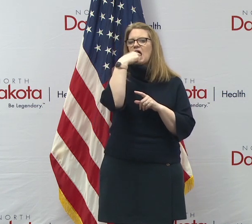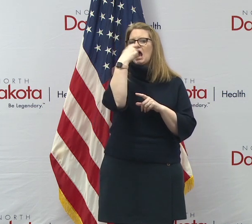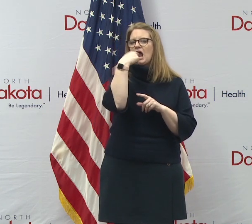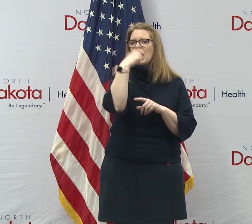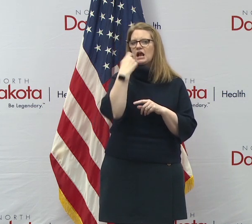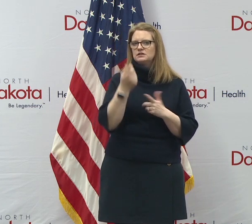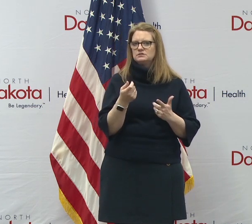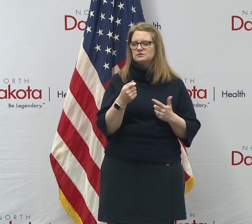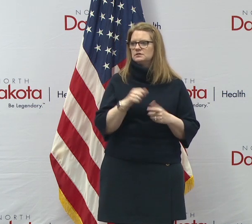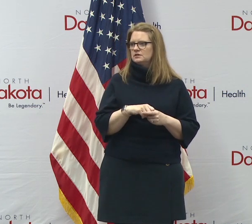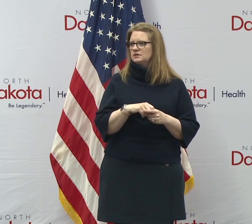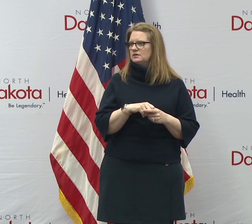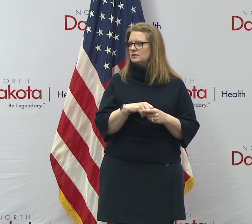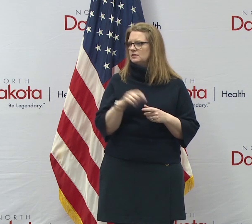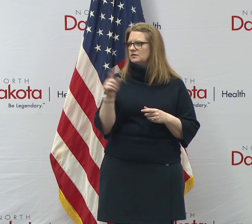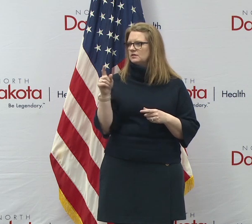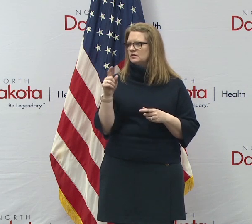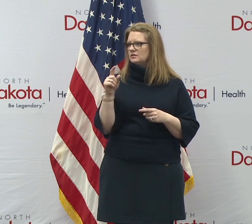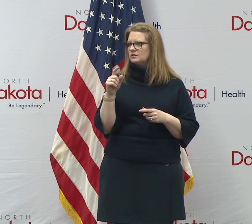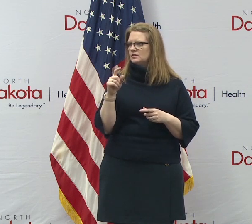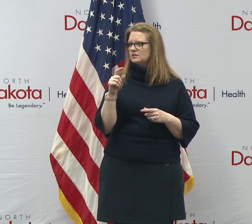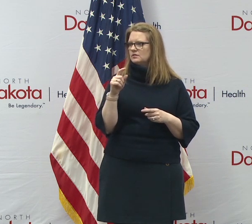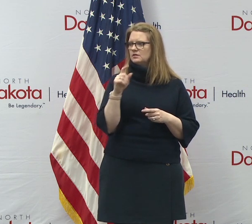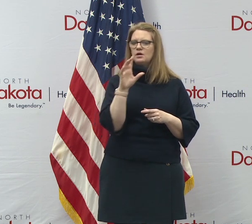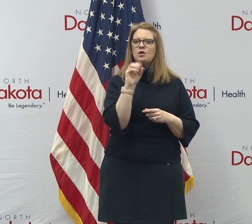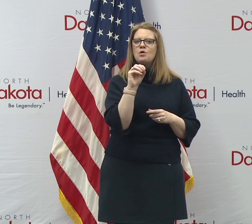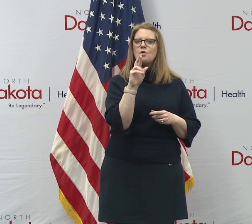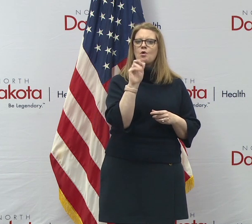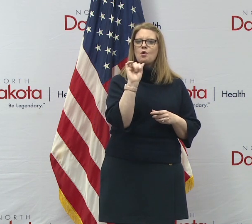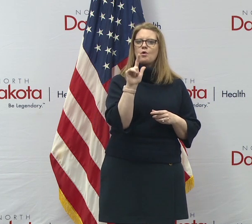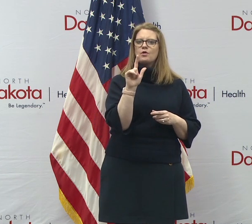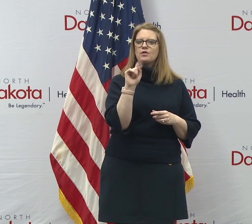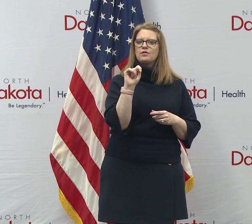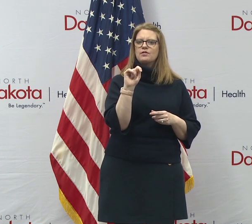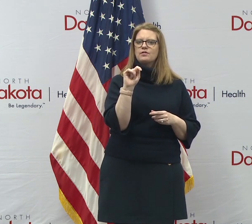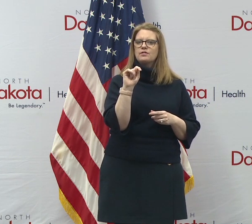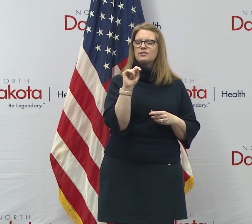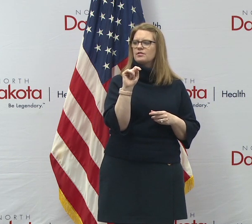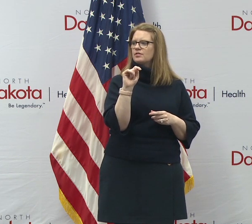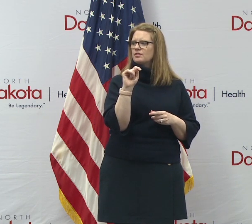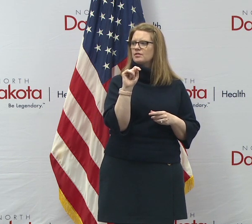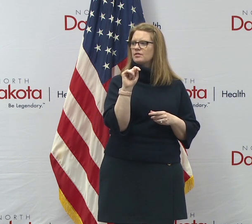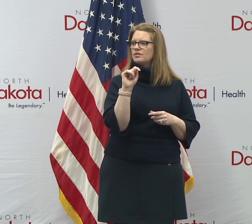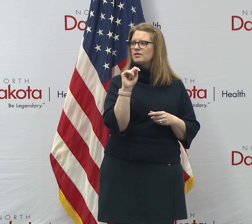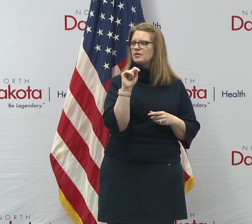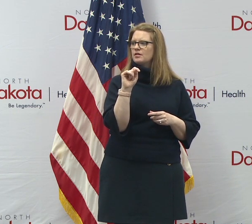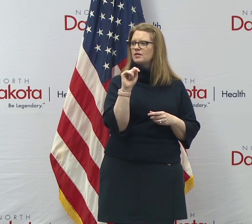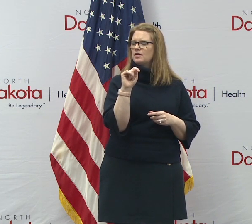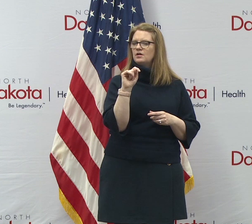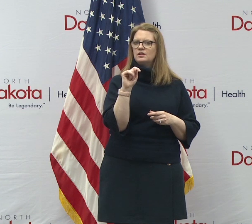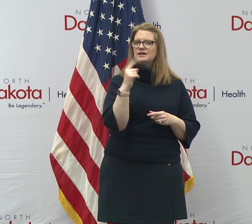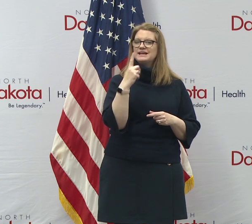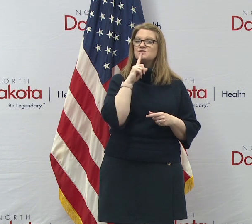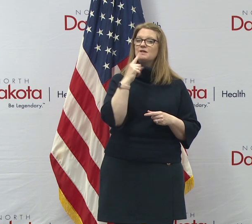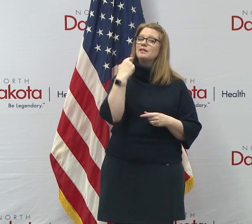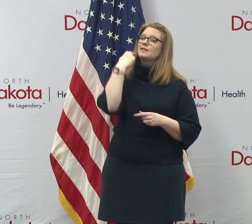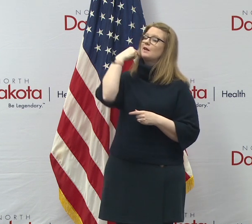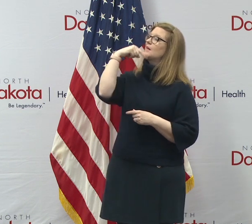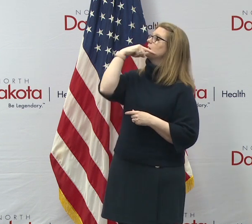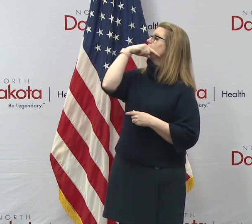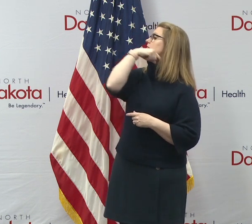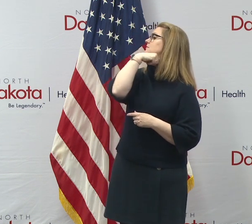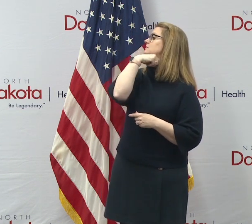locations, which is... Oral pharyngeal swab. So it's a deep probe into the back of your throat. Okay.